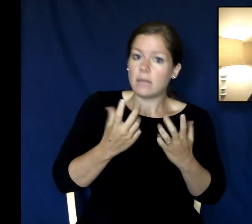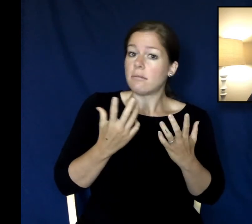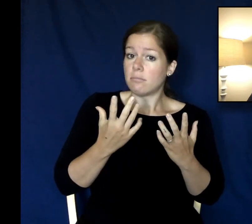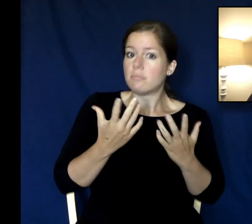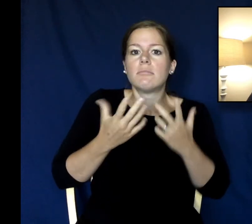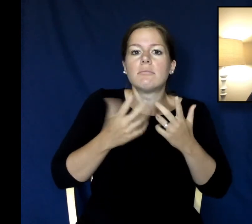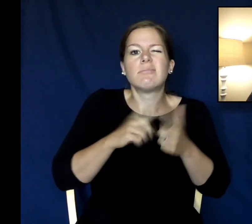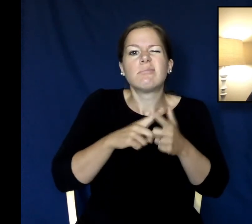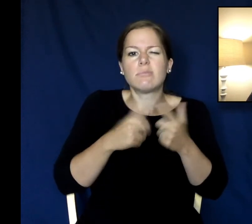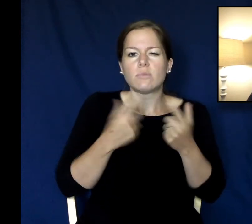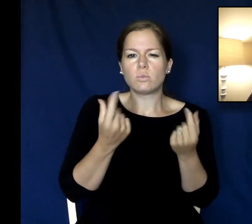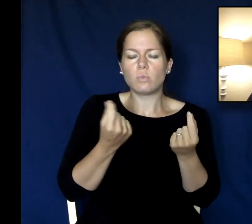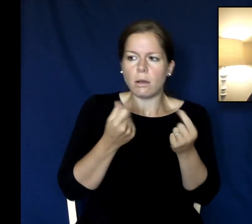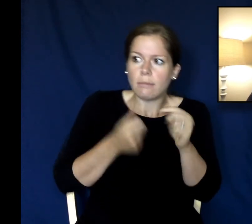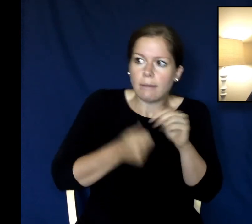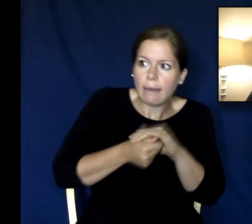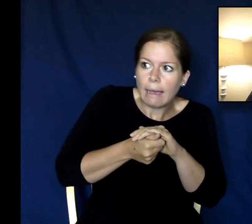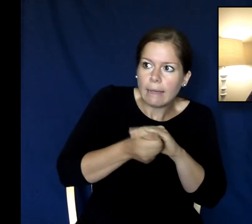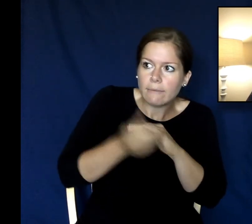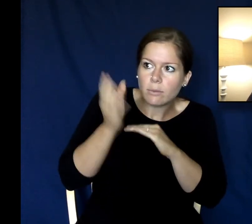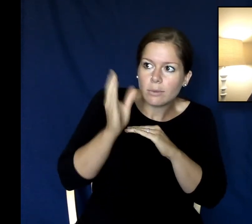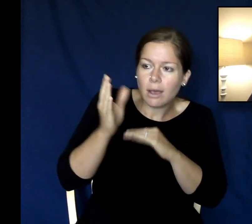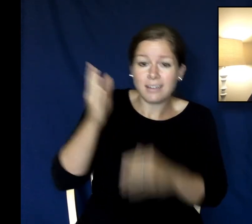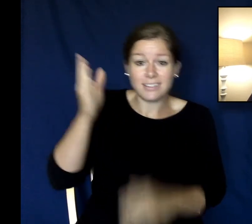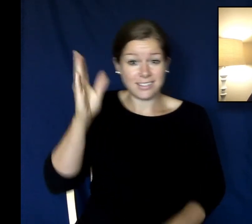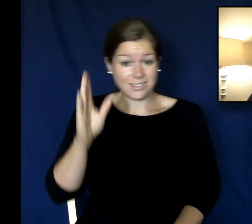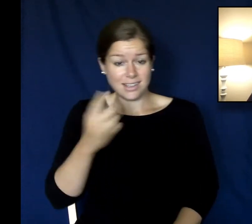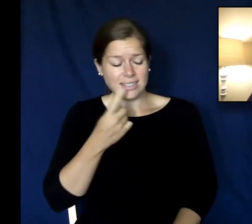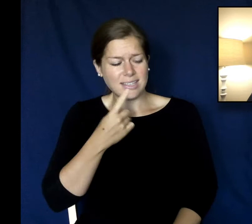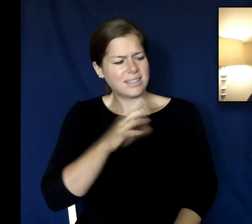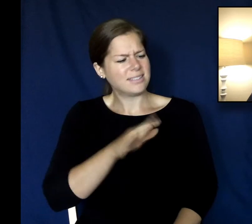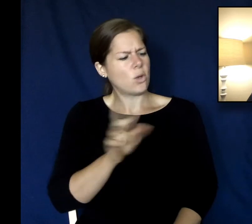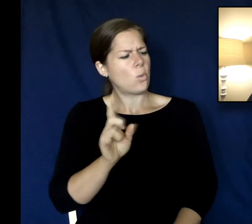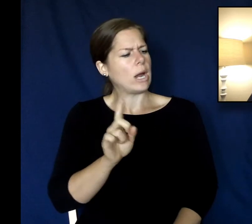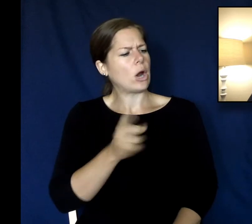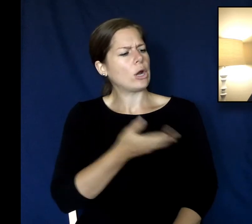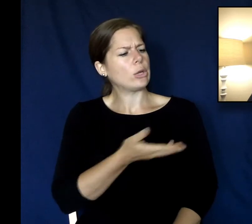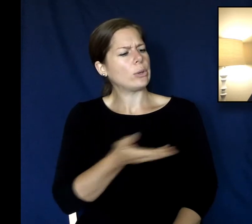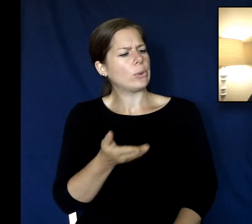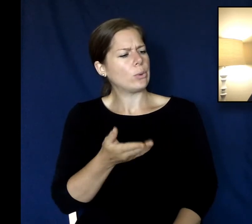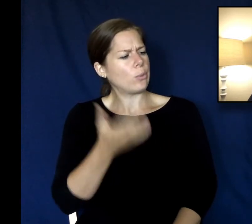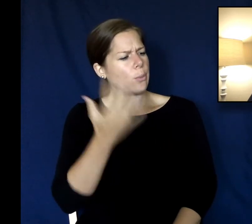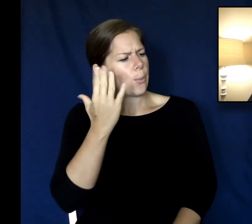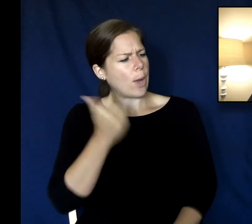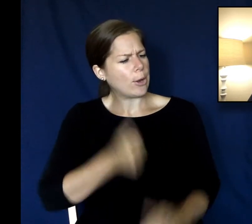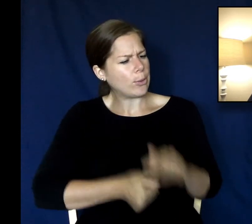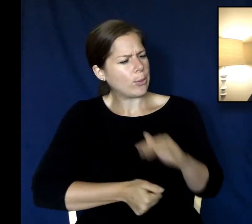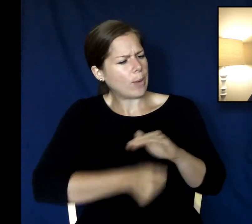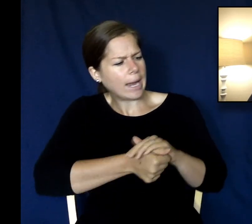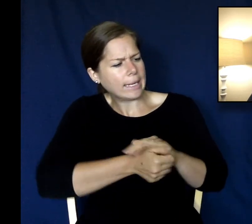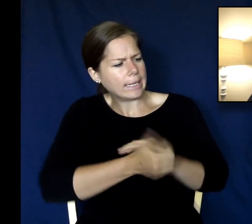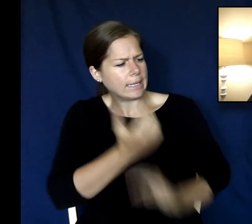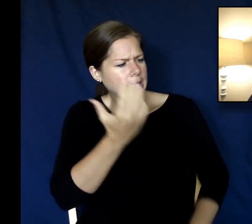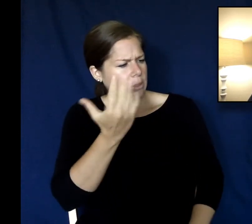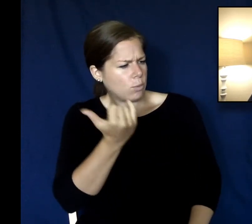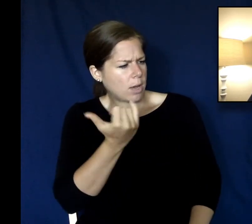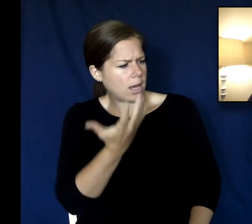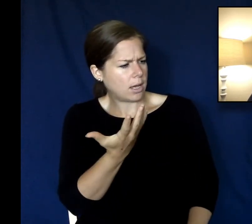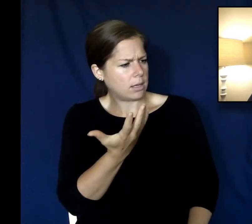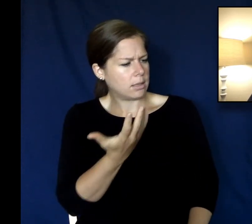where are you why are you hiding from me so God revealed his character that he is a God who seeks and he